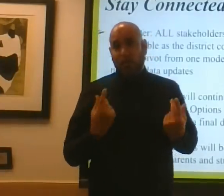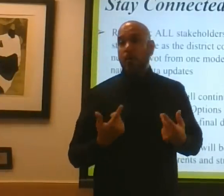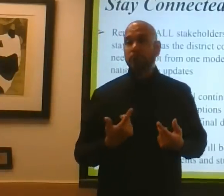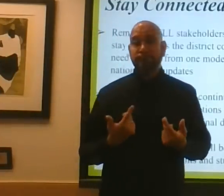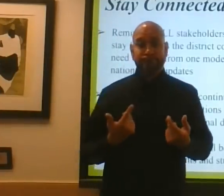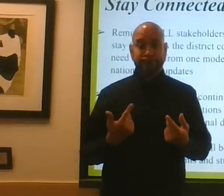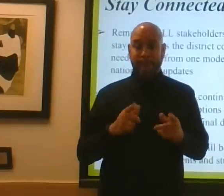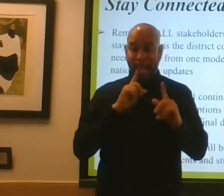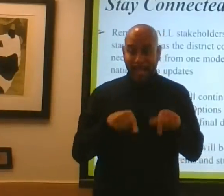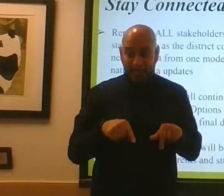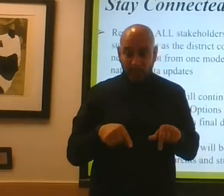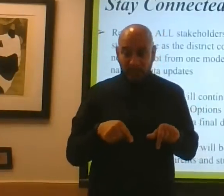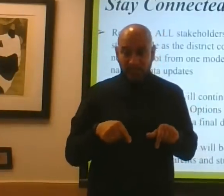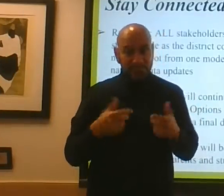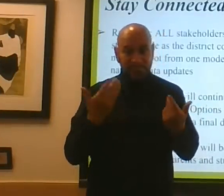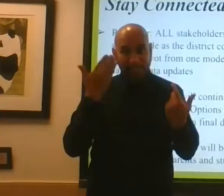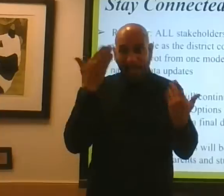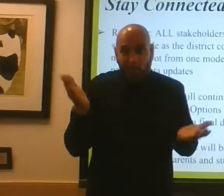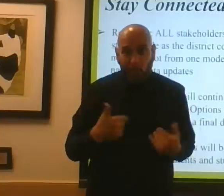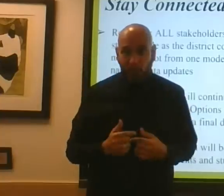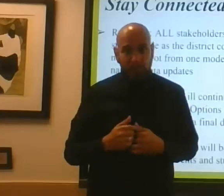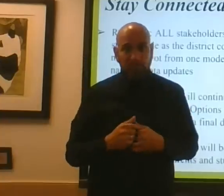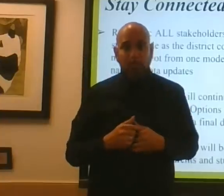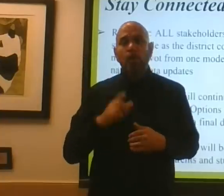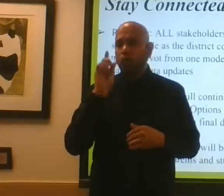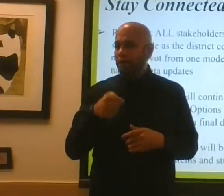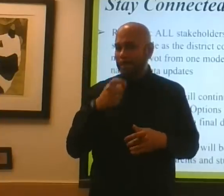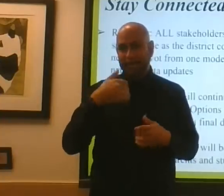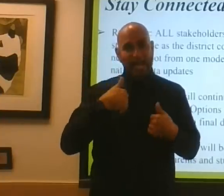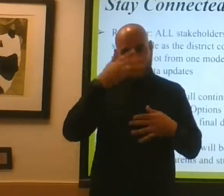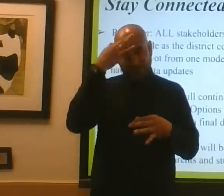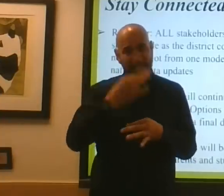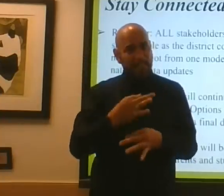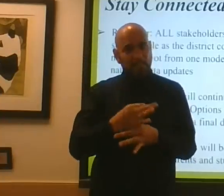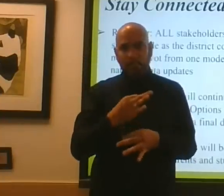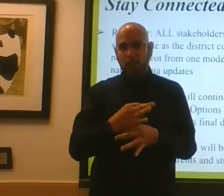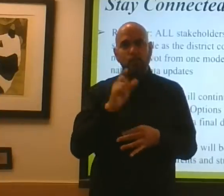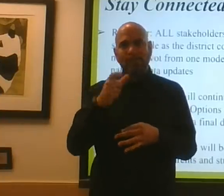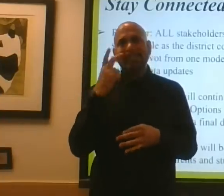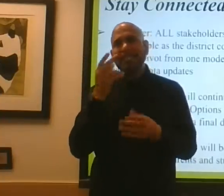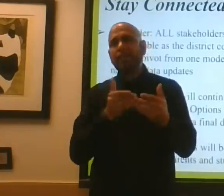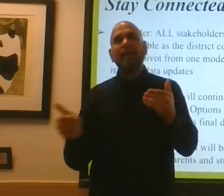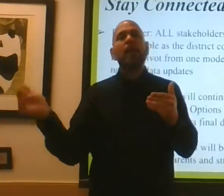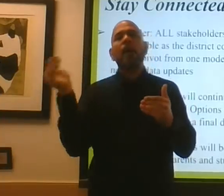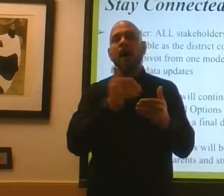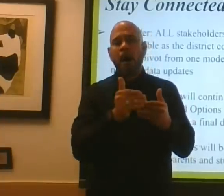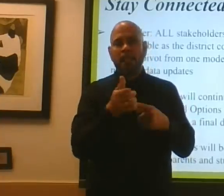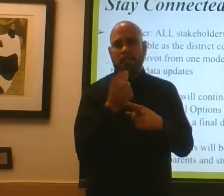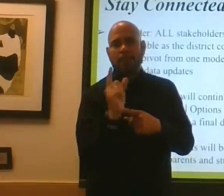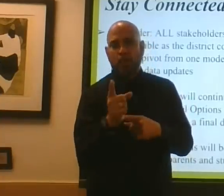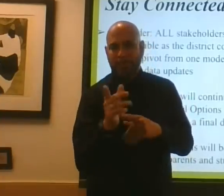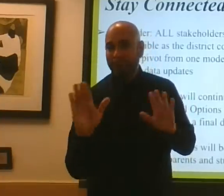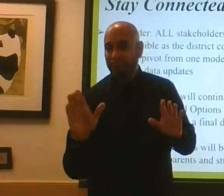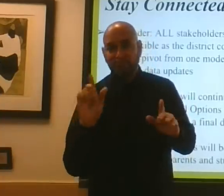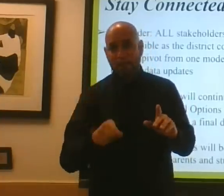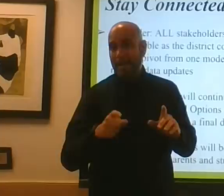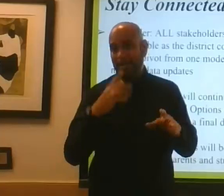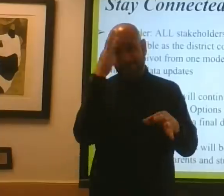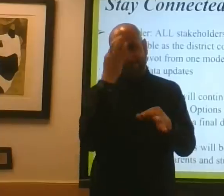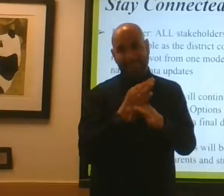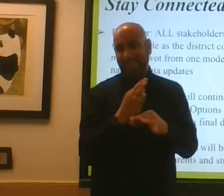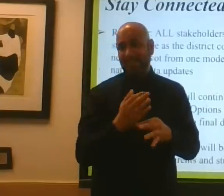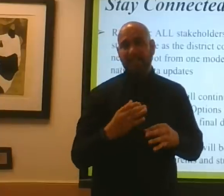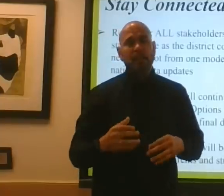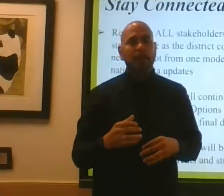answers. You've to have some faith. You've got to have faith for the moment, and you've got to see beyond the moment. You've got to have faith. No